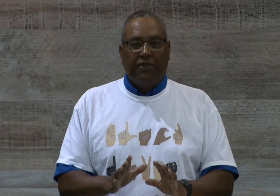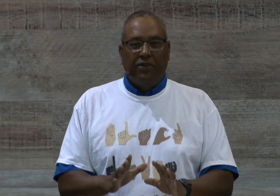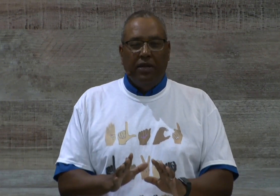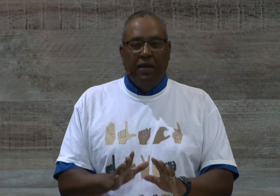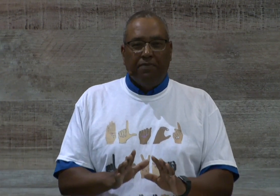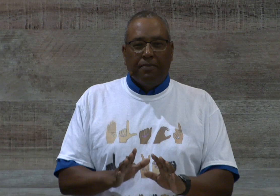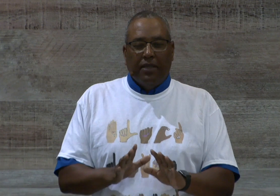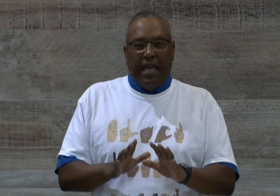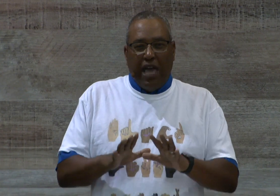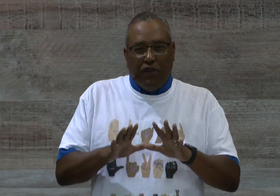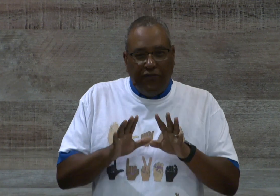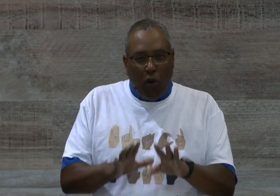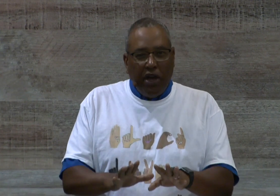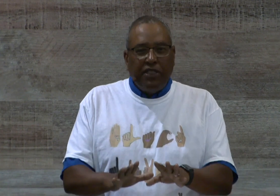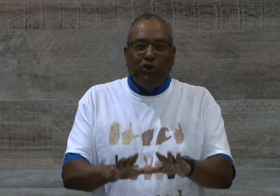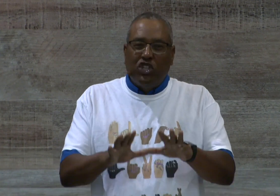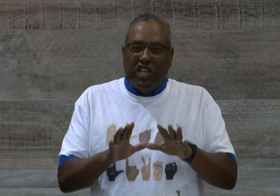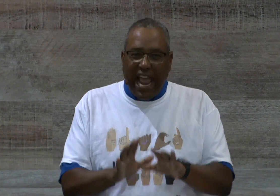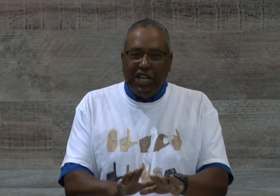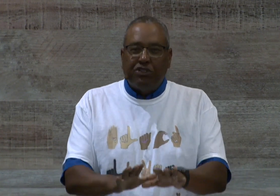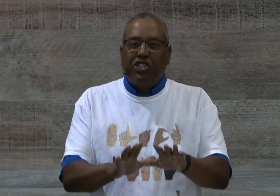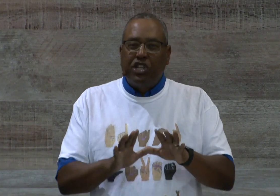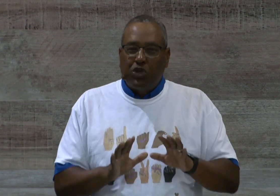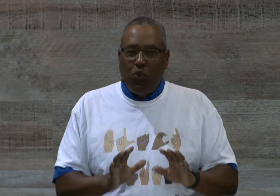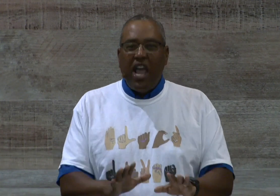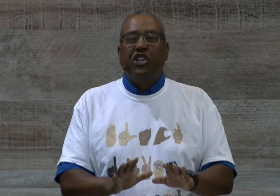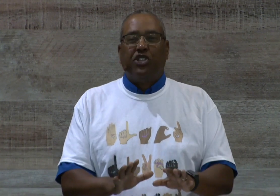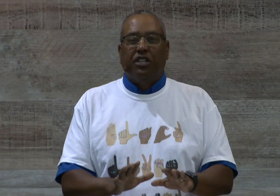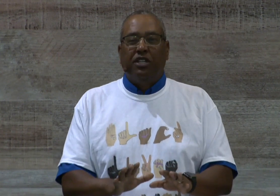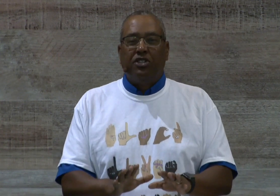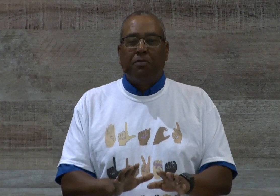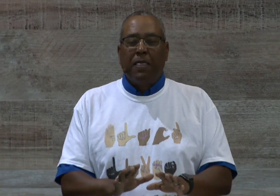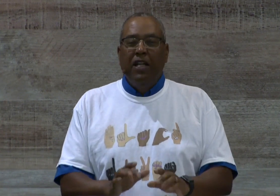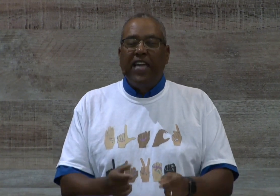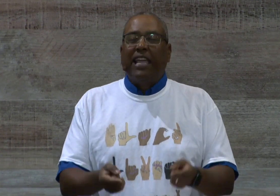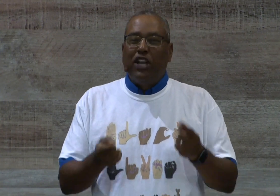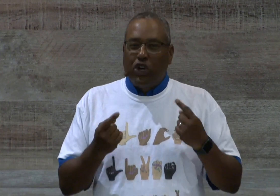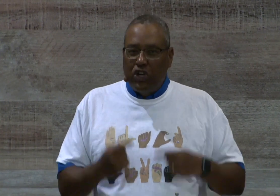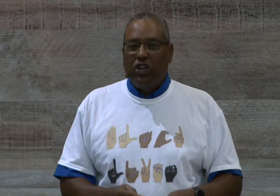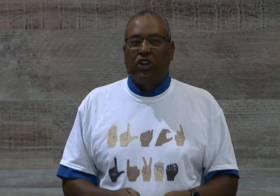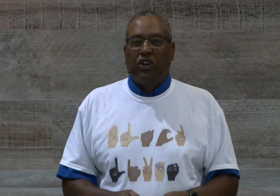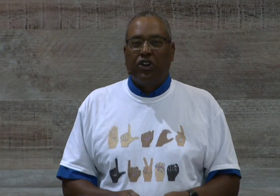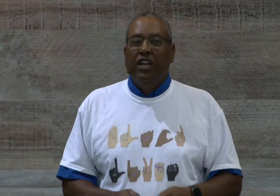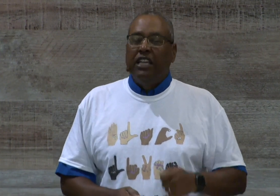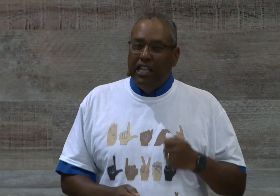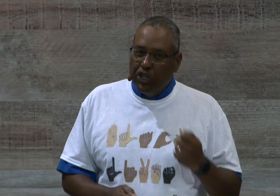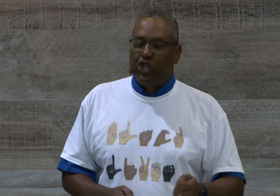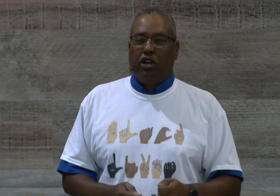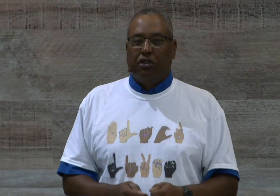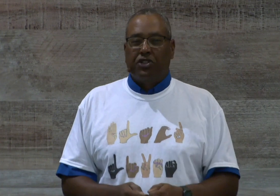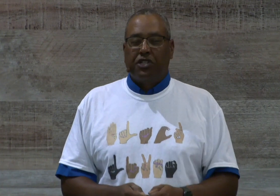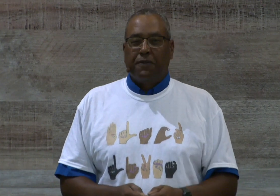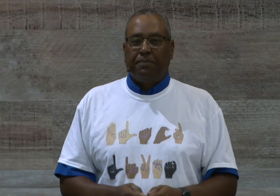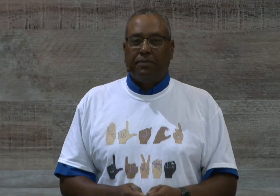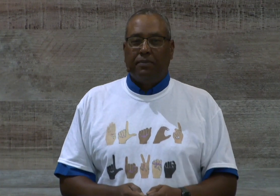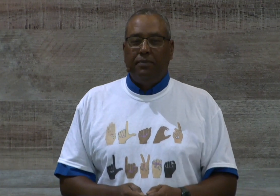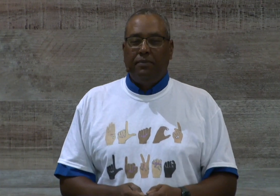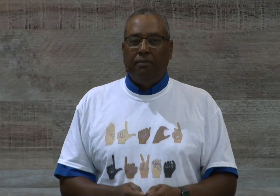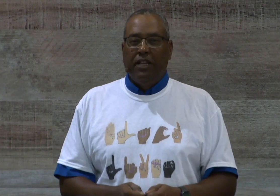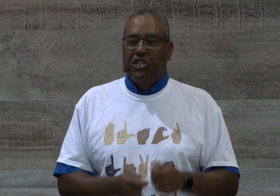and avoid those dangerous situations that can occur in the church. And this is